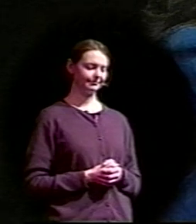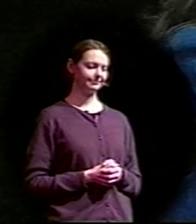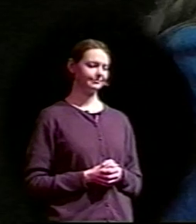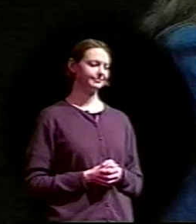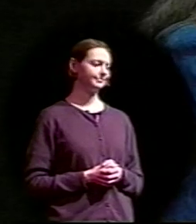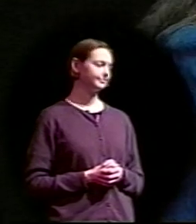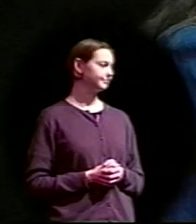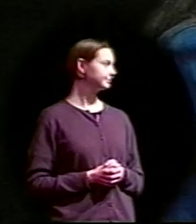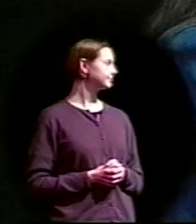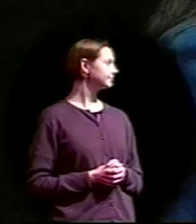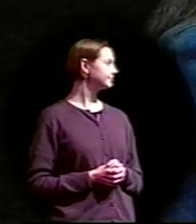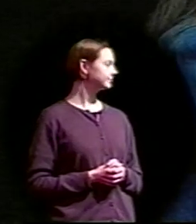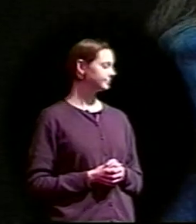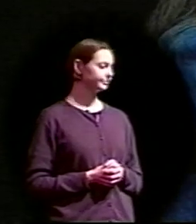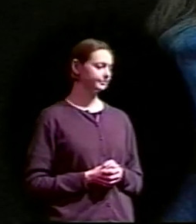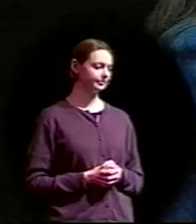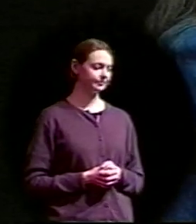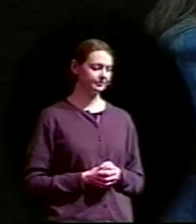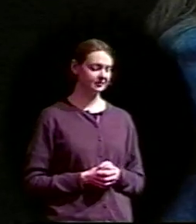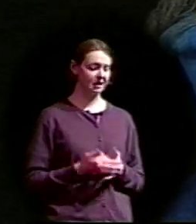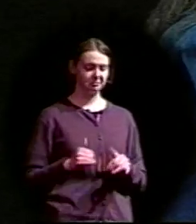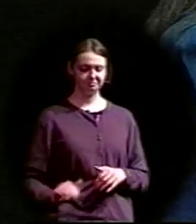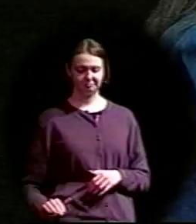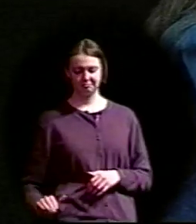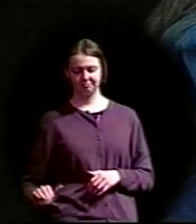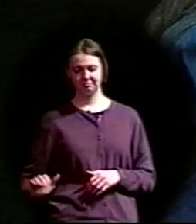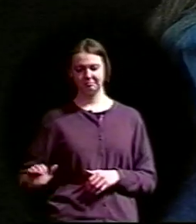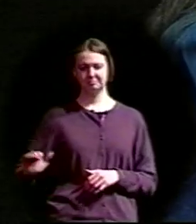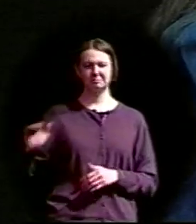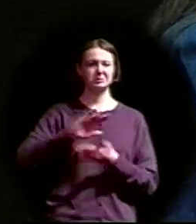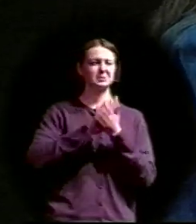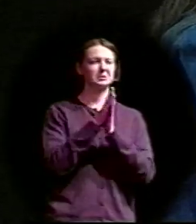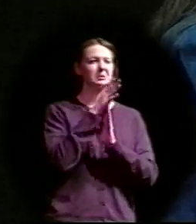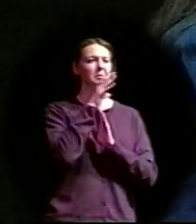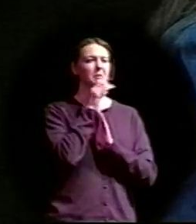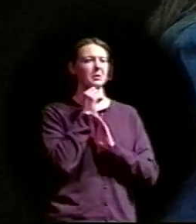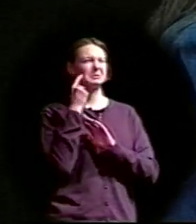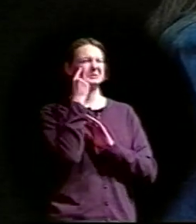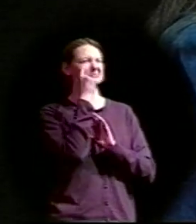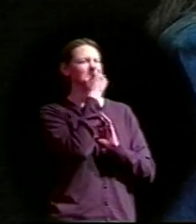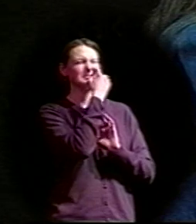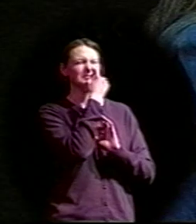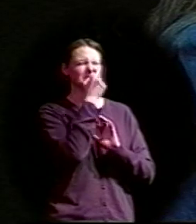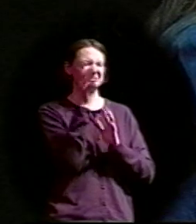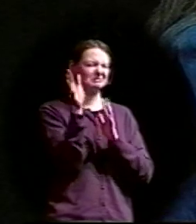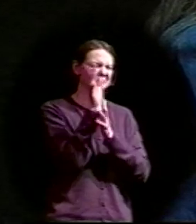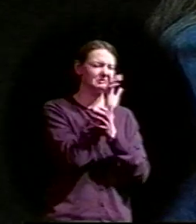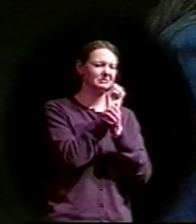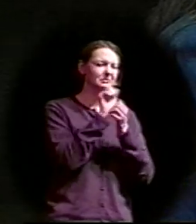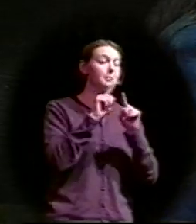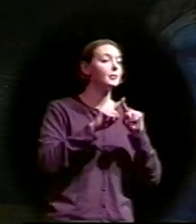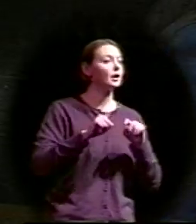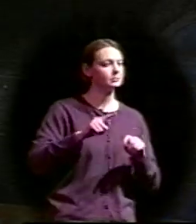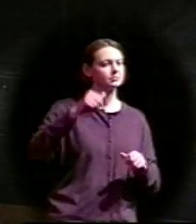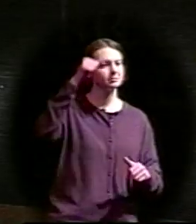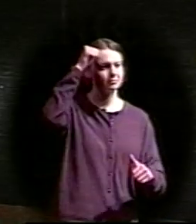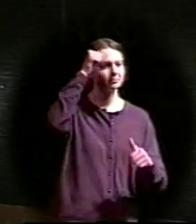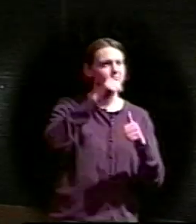Now I'm old, my sight is hazy, but in memory clearly see. Once I